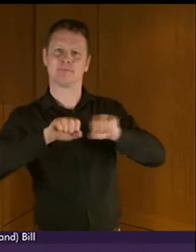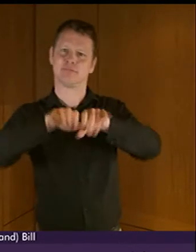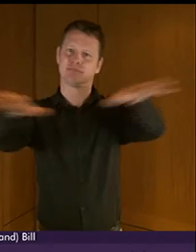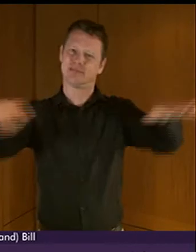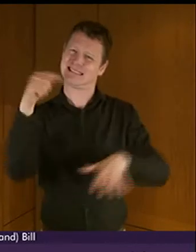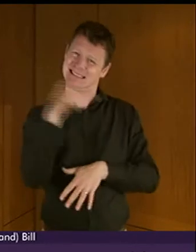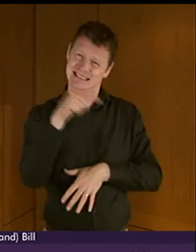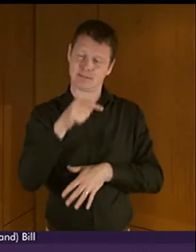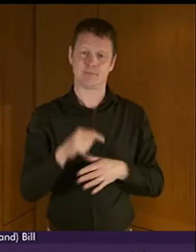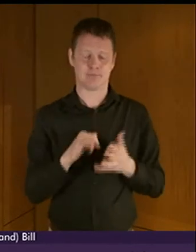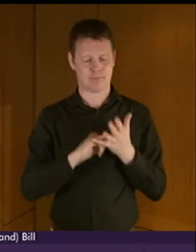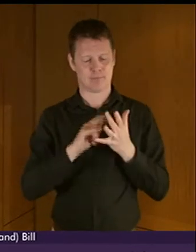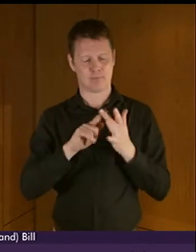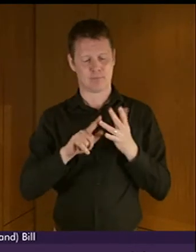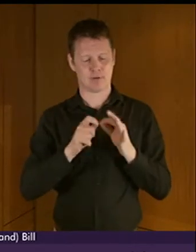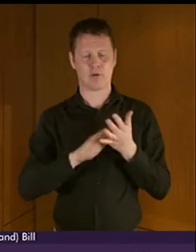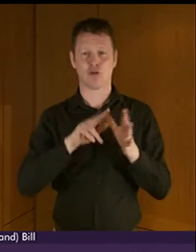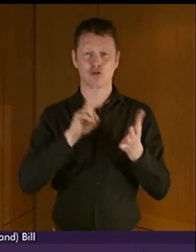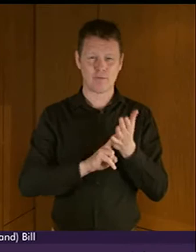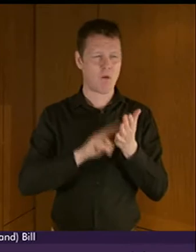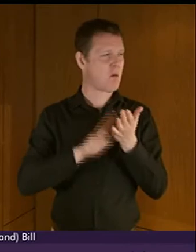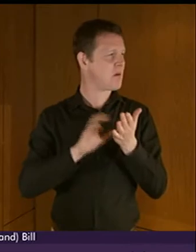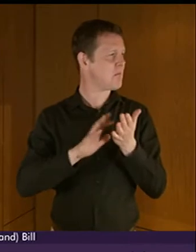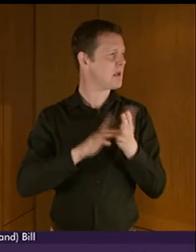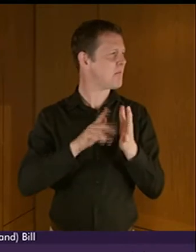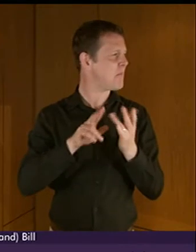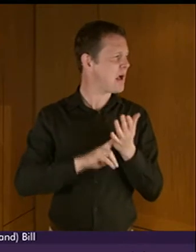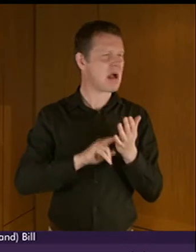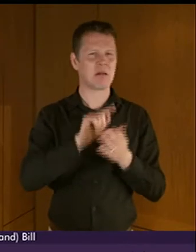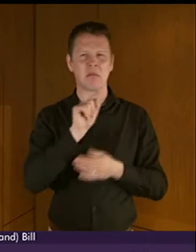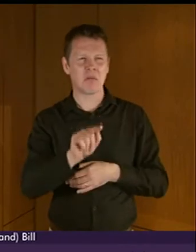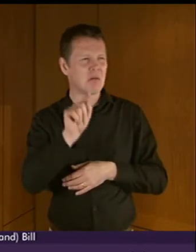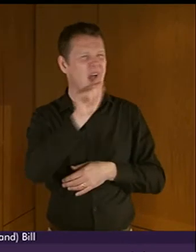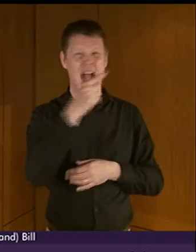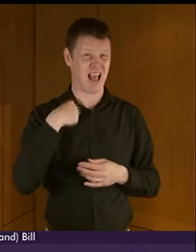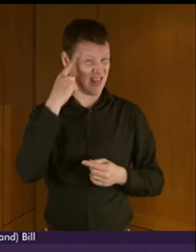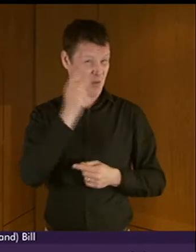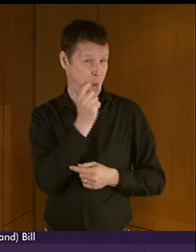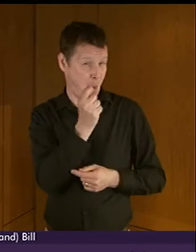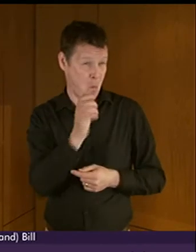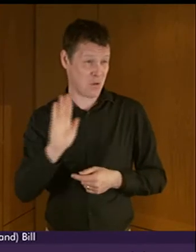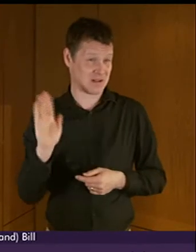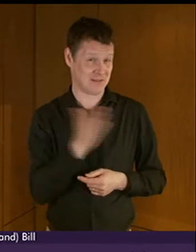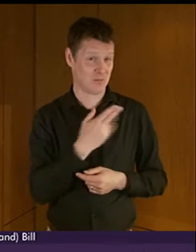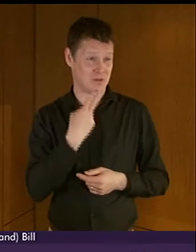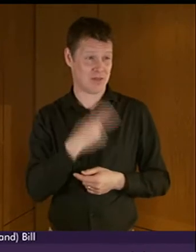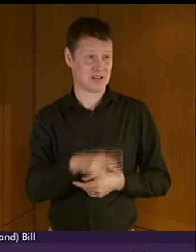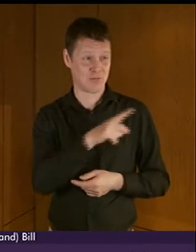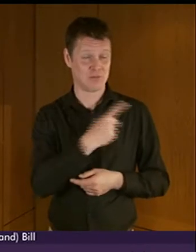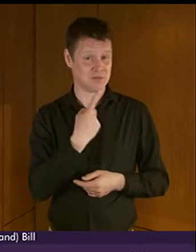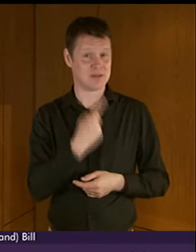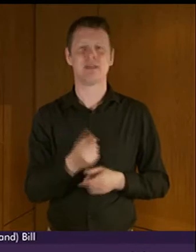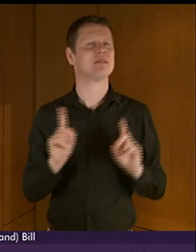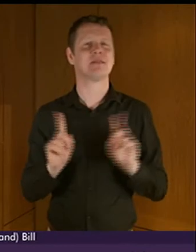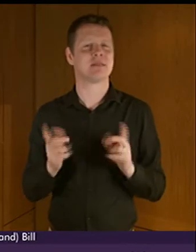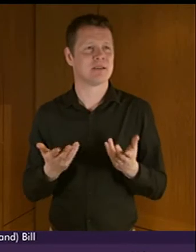Siobhan McMahon and Gordon MacDonald and I think almost every other speaker in the debate raised the issue